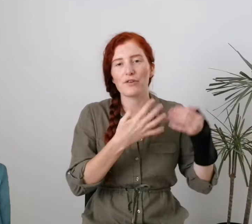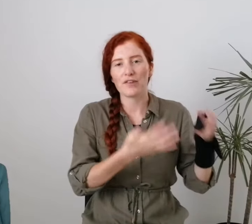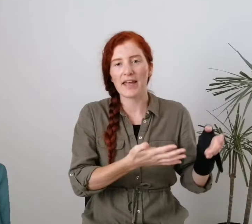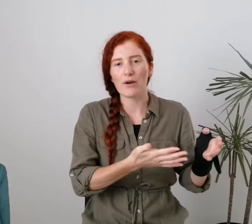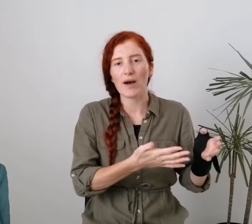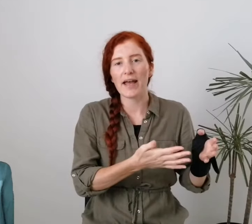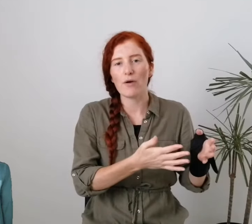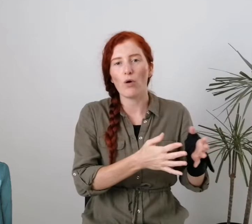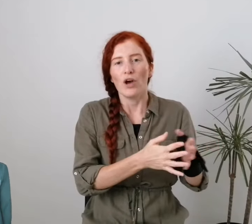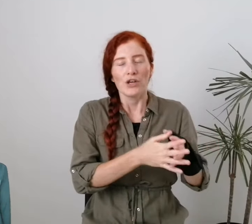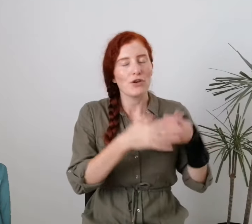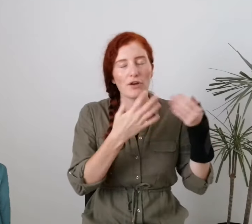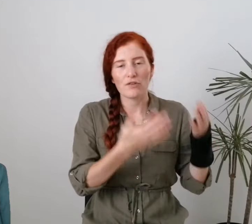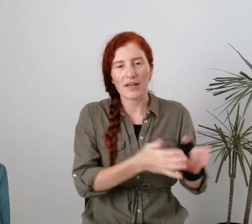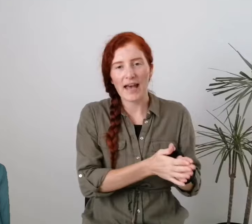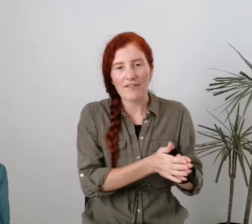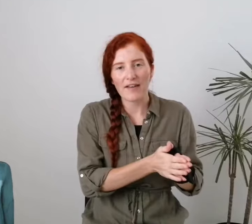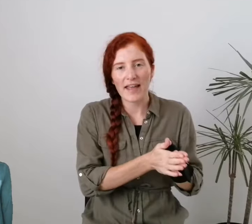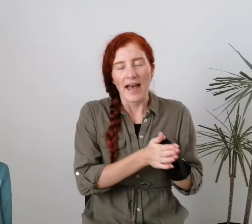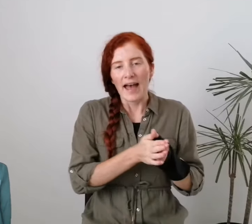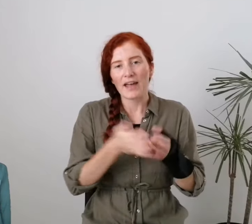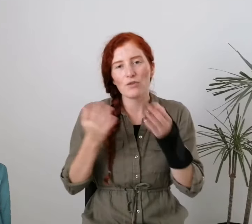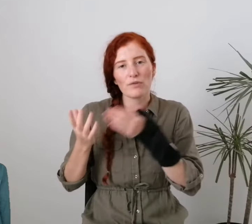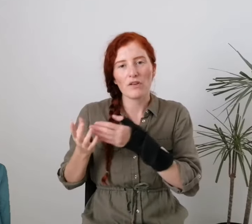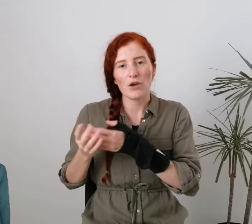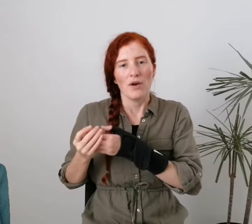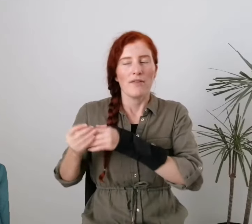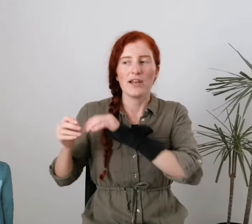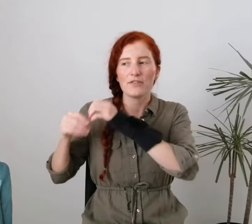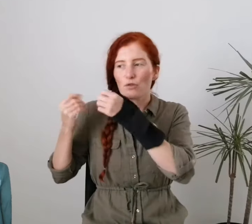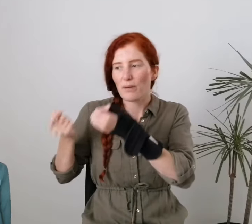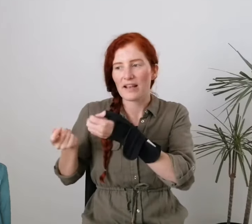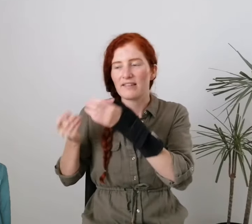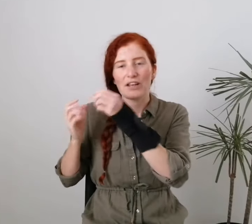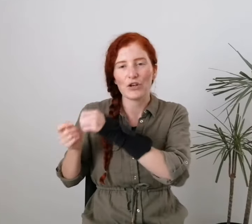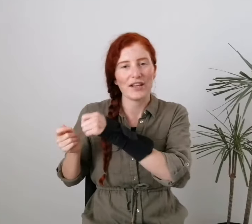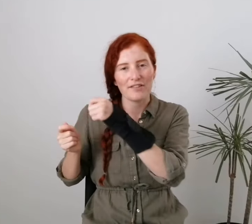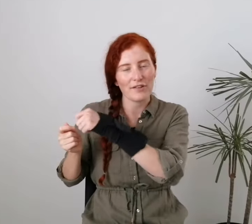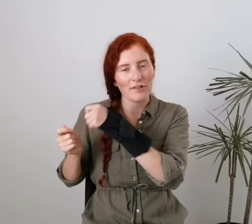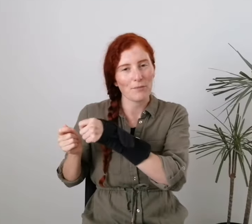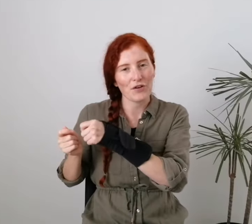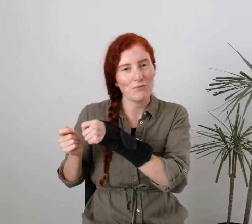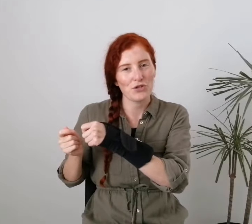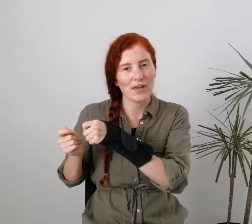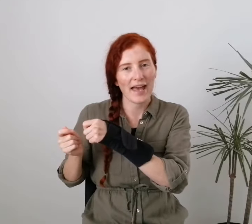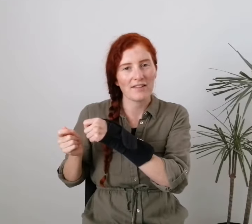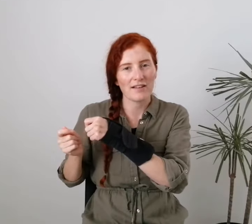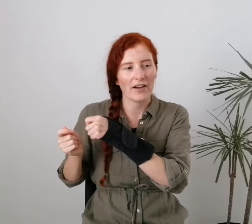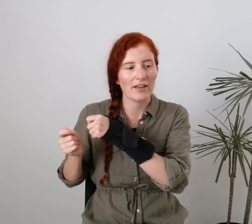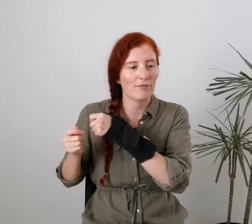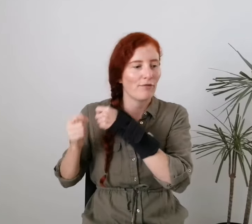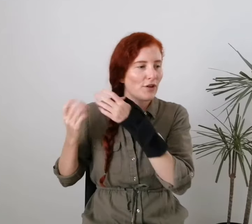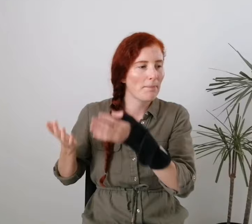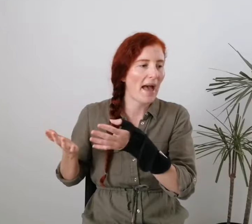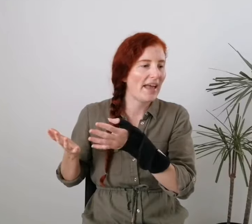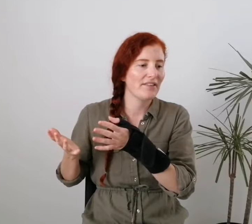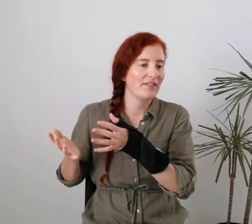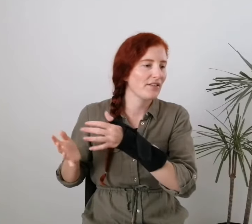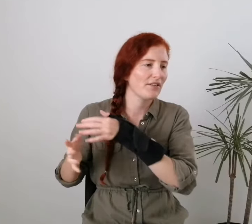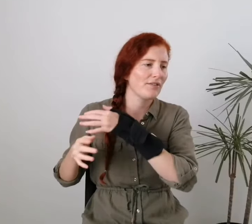for a takeaway or you go to a cafe and also the little plastic goodies that sometimes you get like free pens and